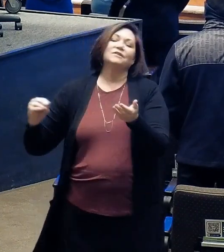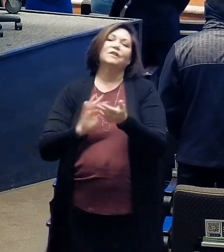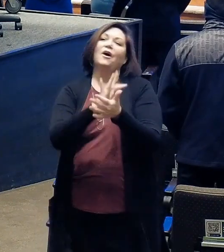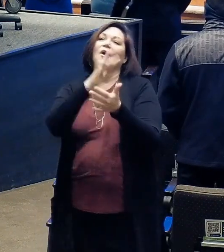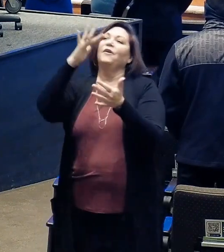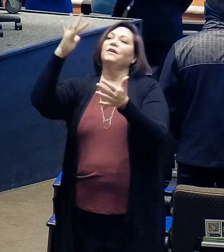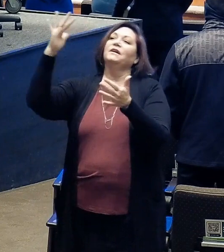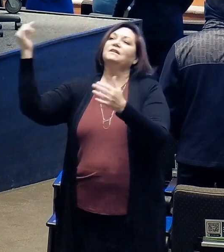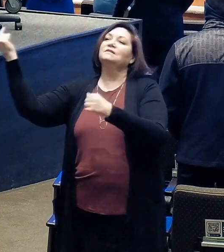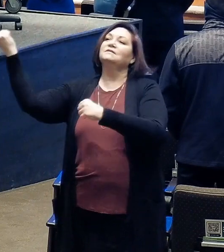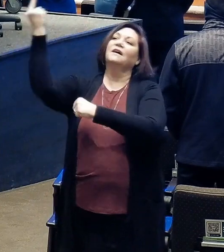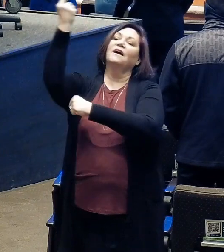day.